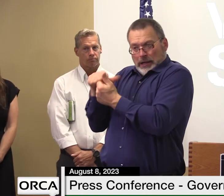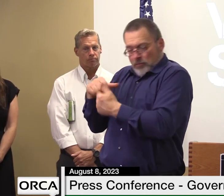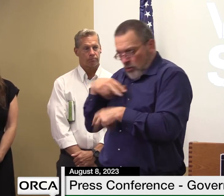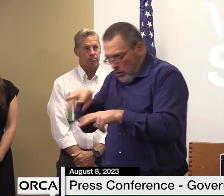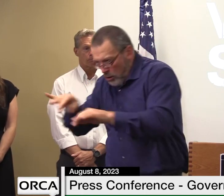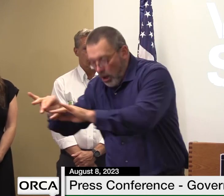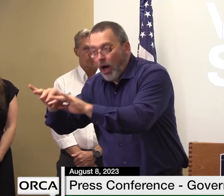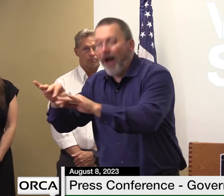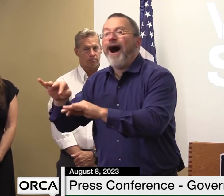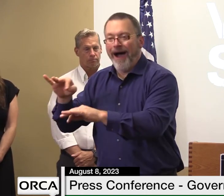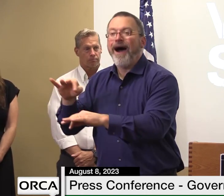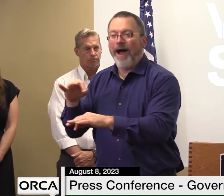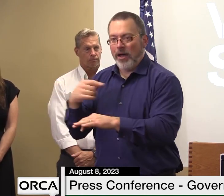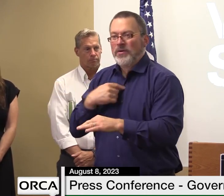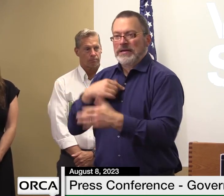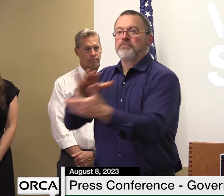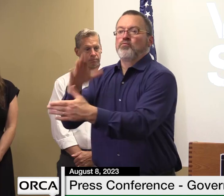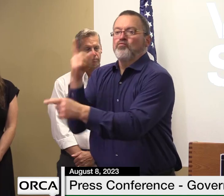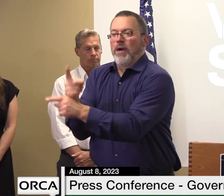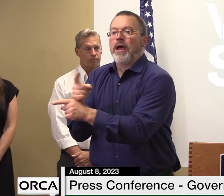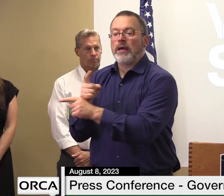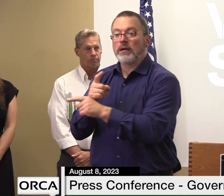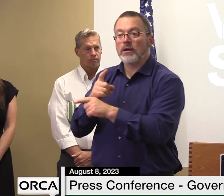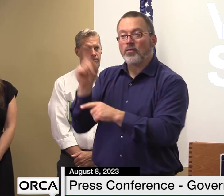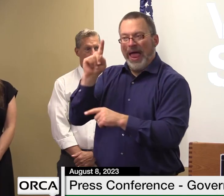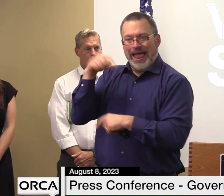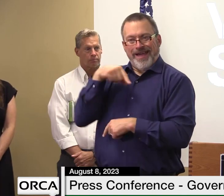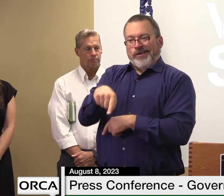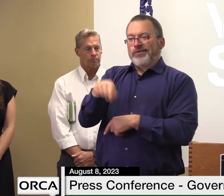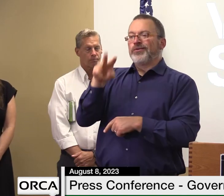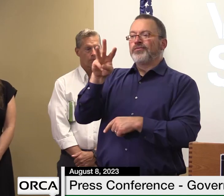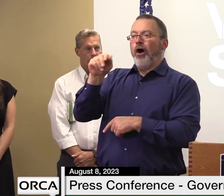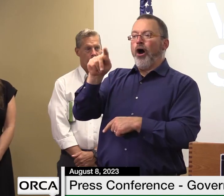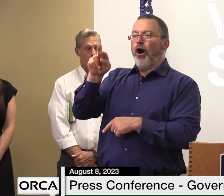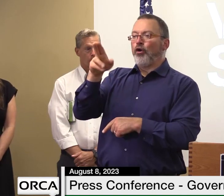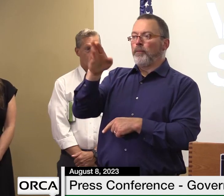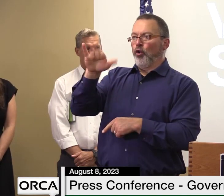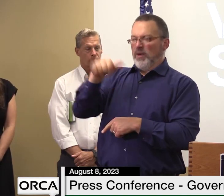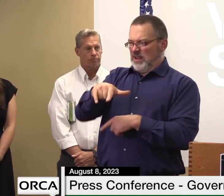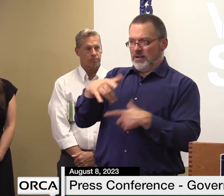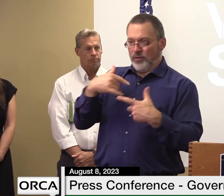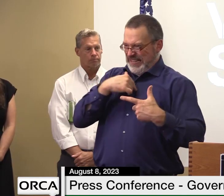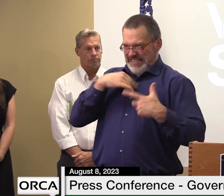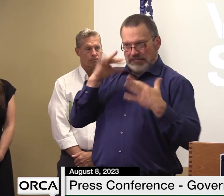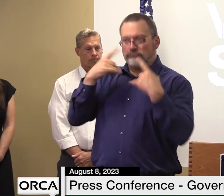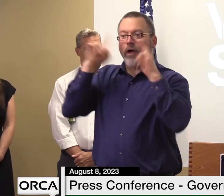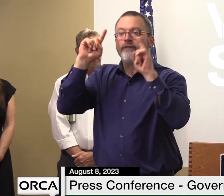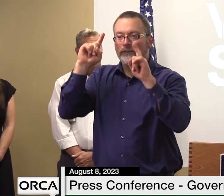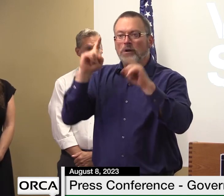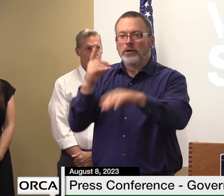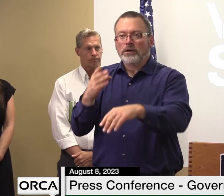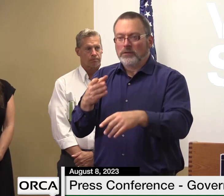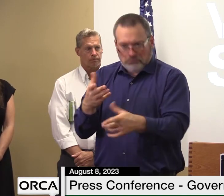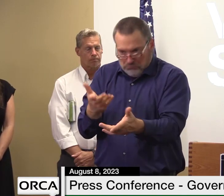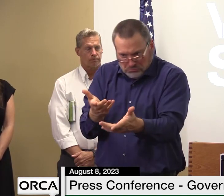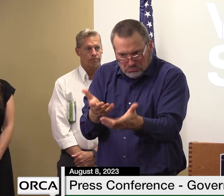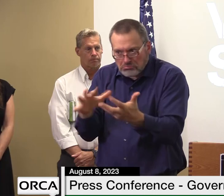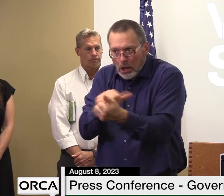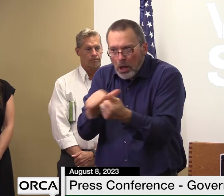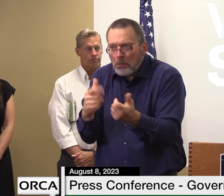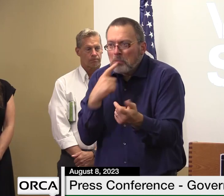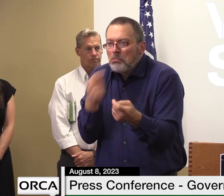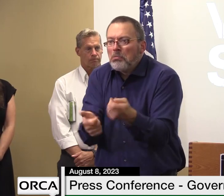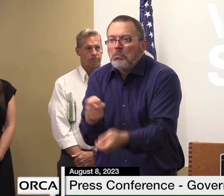as a an example of what we did right and that sustained this flooding at this point in time so